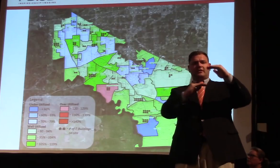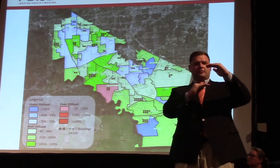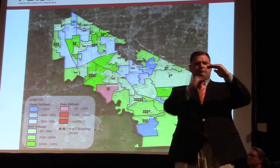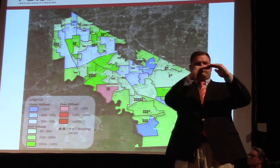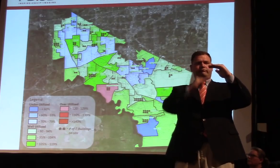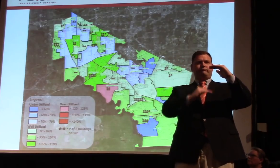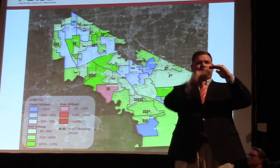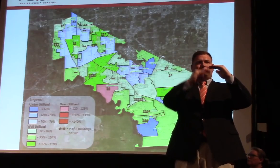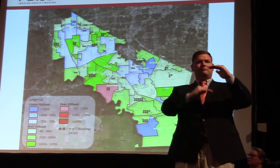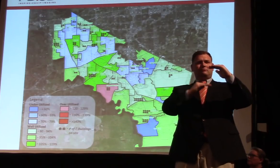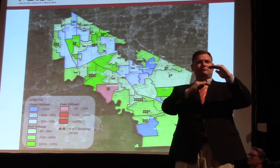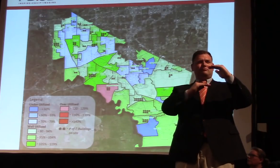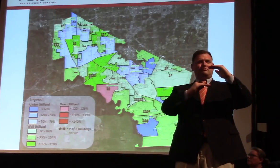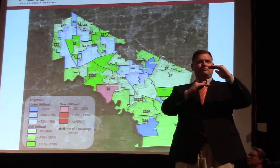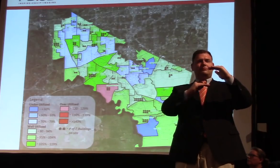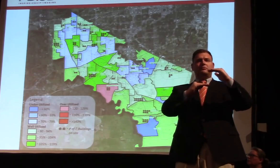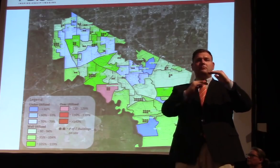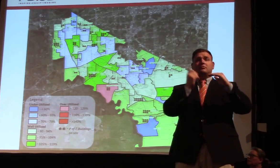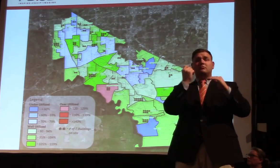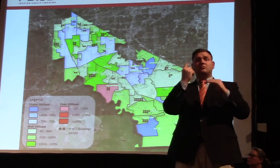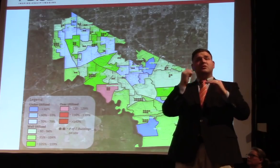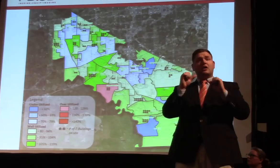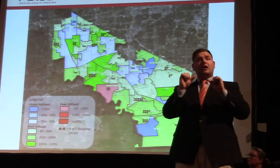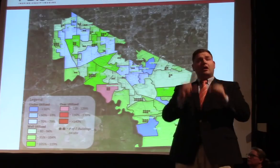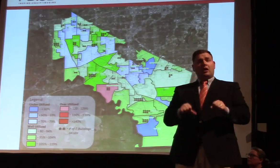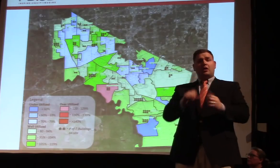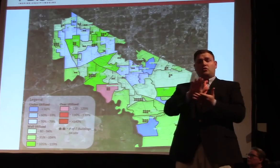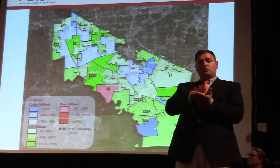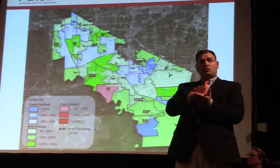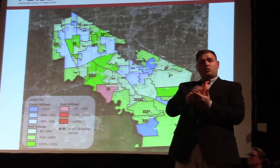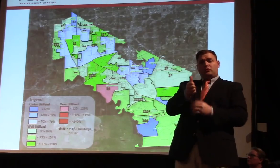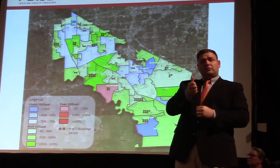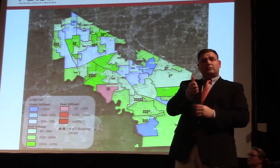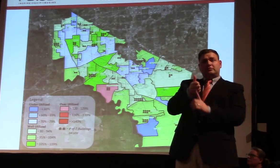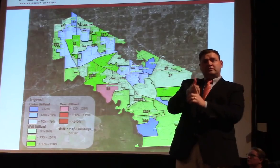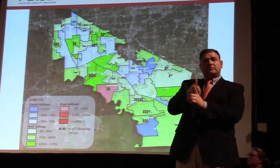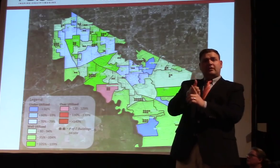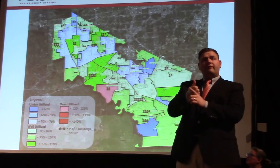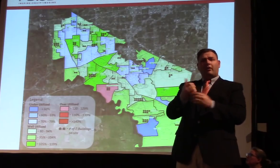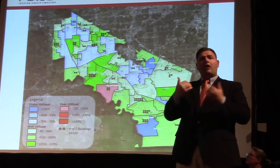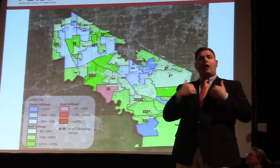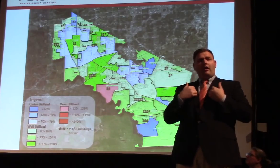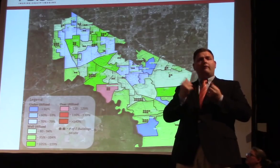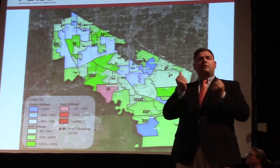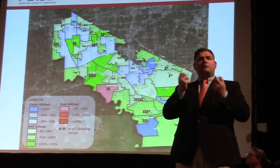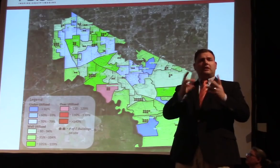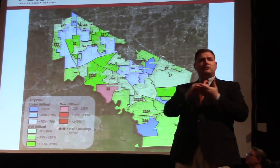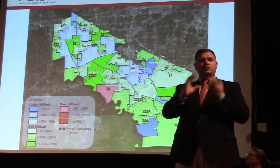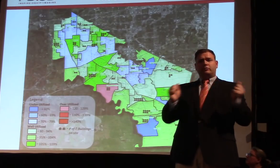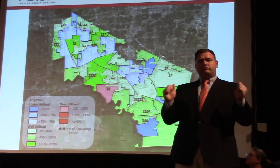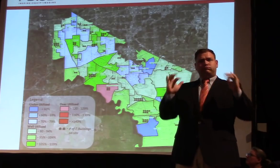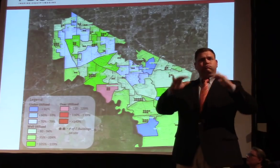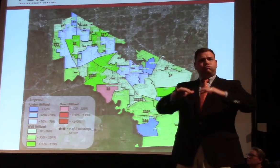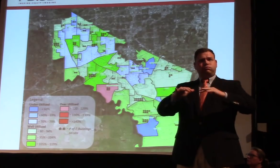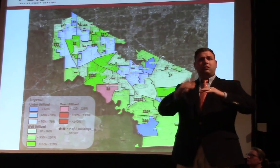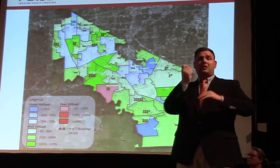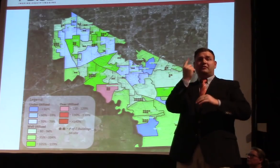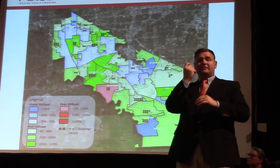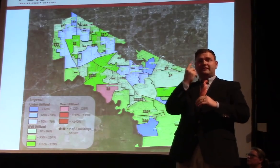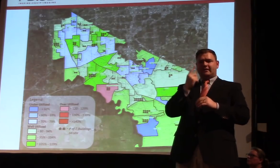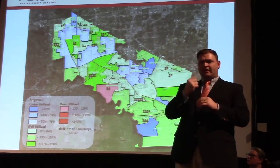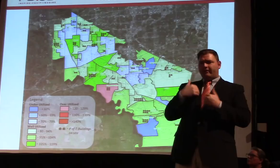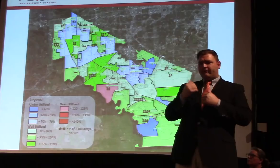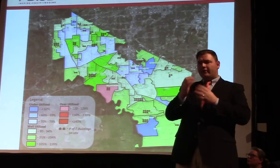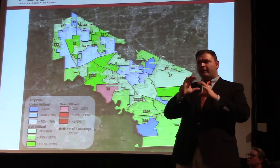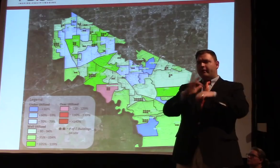that we can have a facility that's over capacity and not over utilized. That kind of threshold between 100 percent and 120 percent can